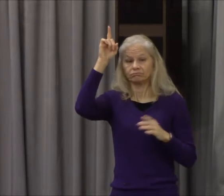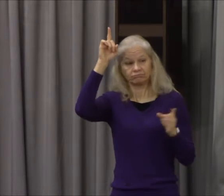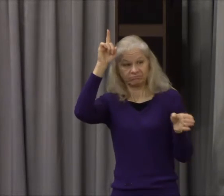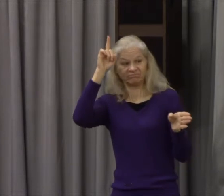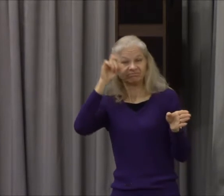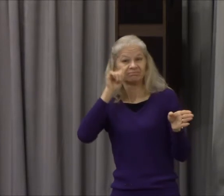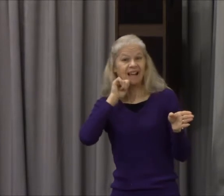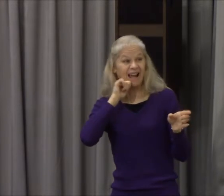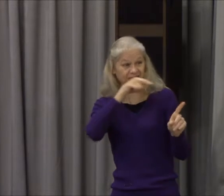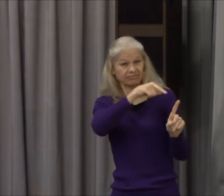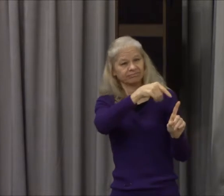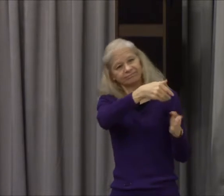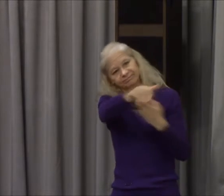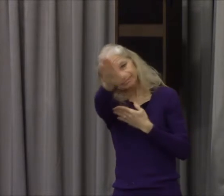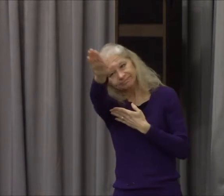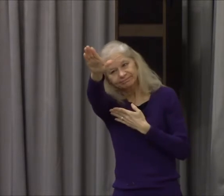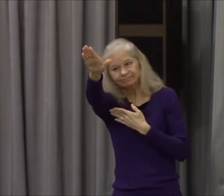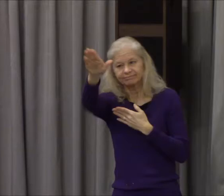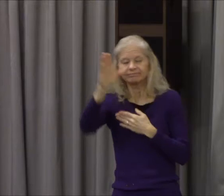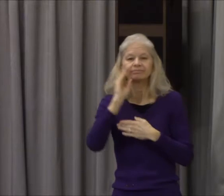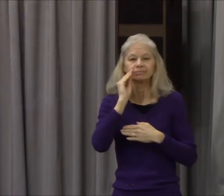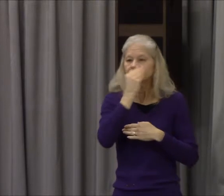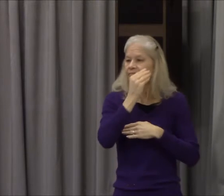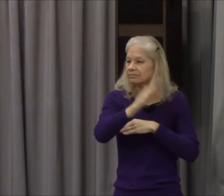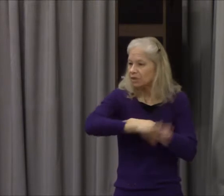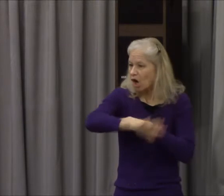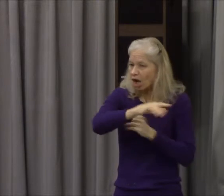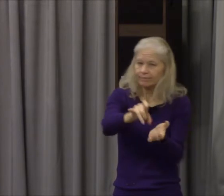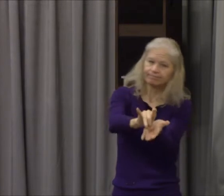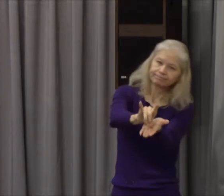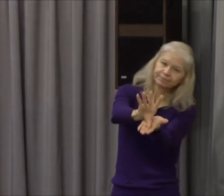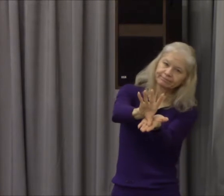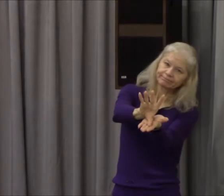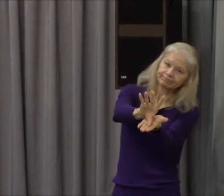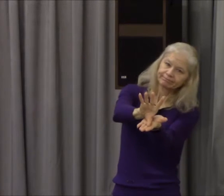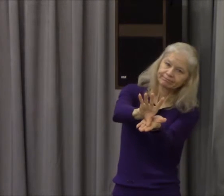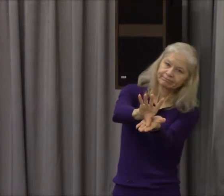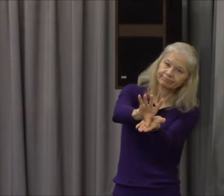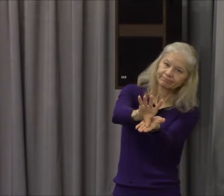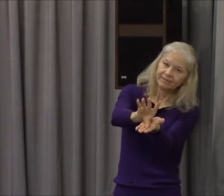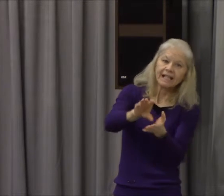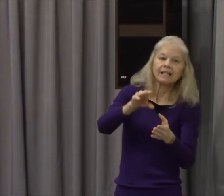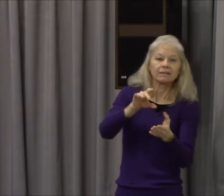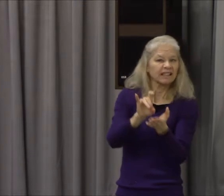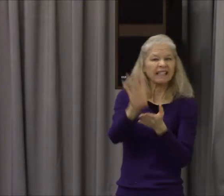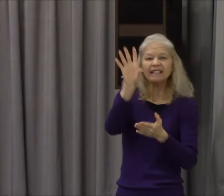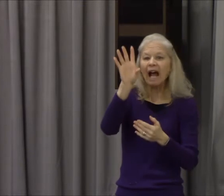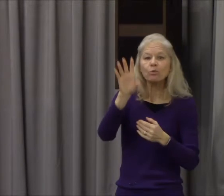was taken they were cast down to the garden but they had that wonderful fellowship with God sin breaks our fellowship